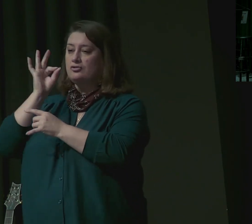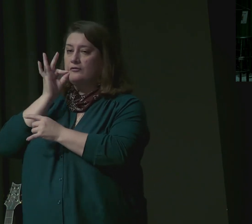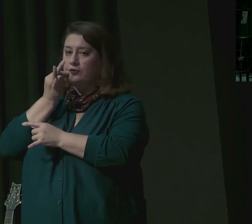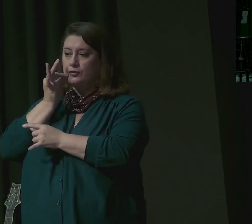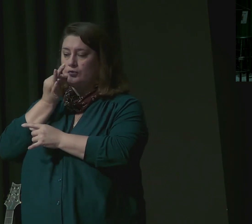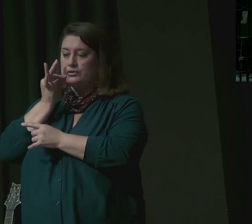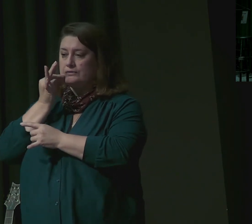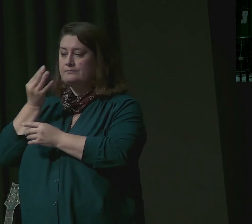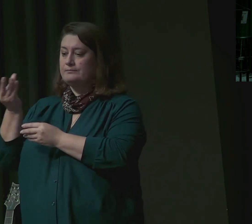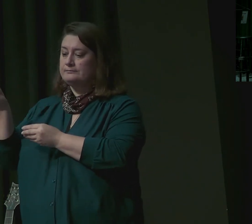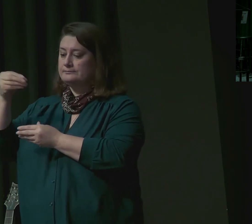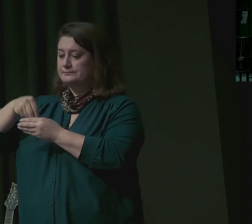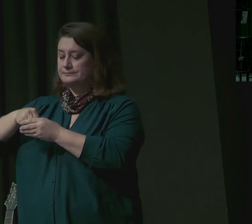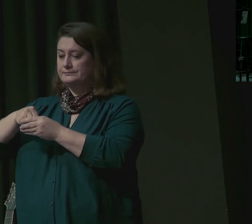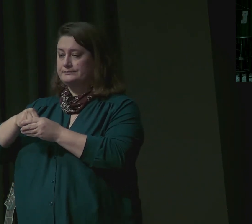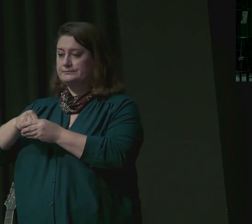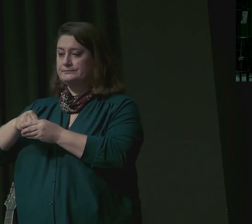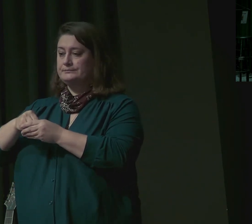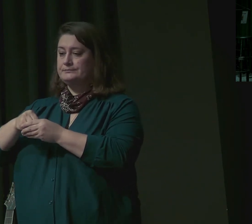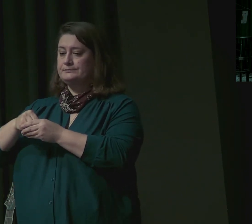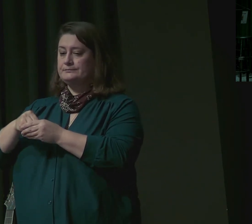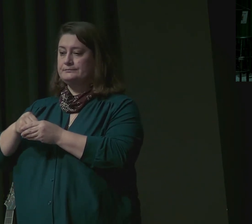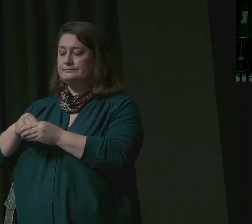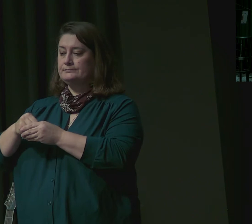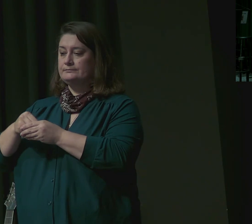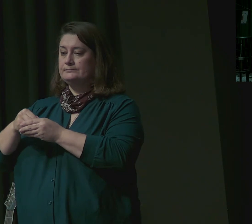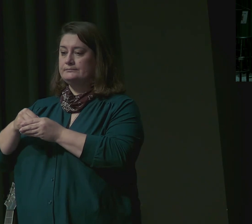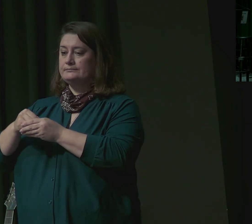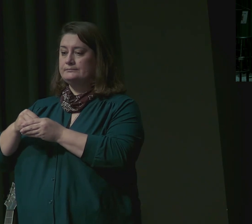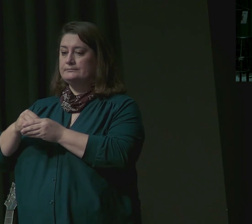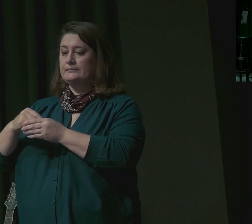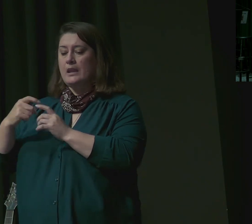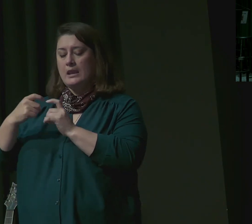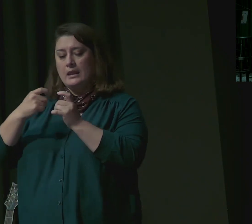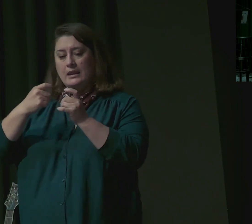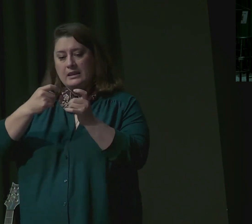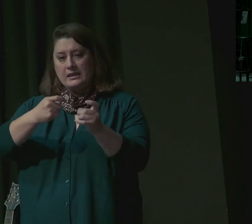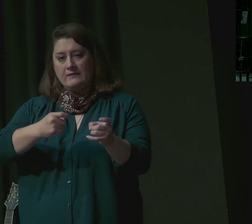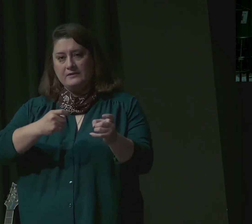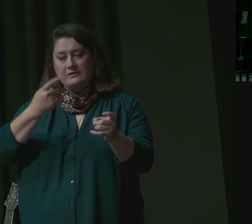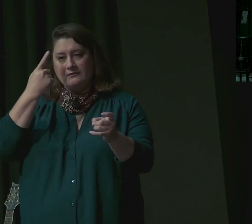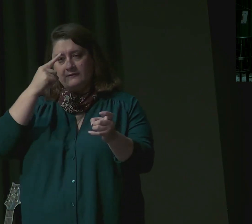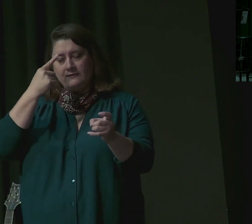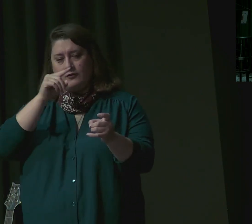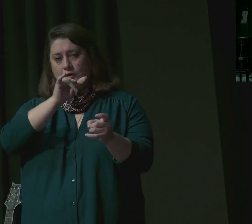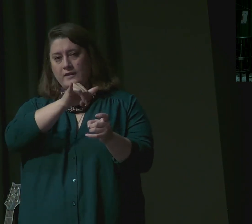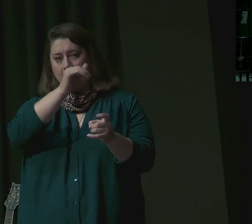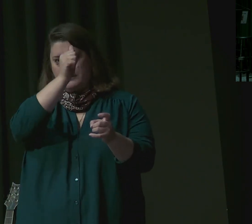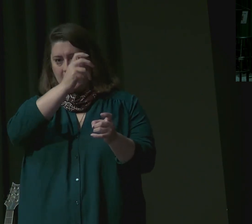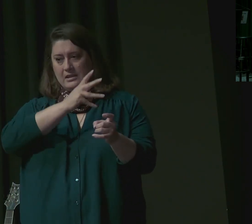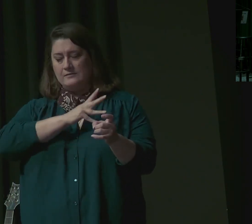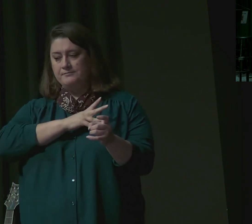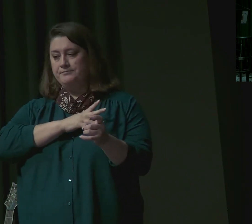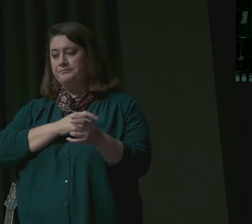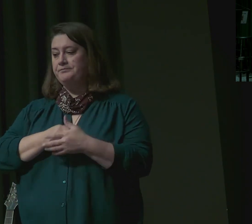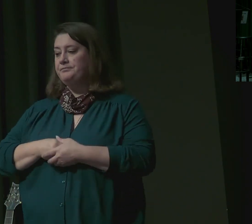down to the man and a little balm and a little honey and gum and myrrh and pistachio nuts and almonds.